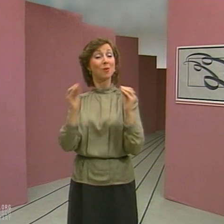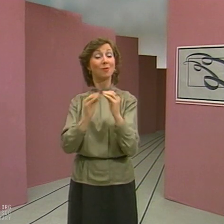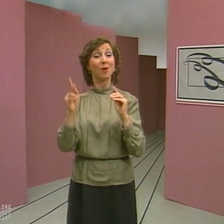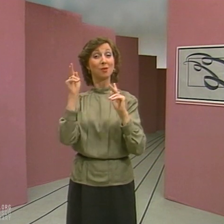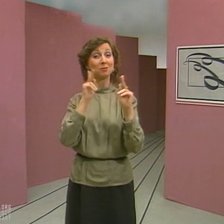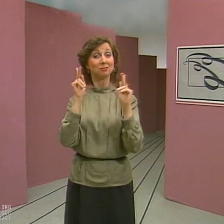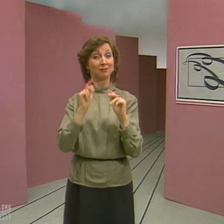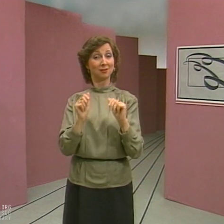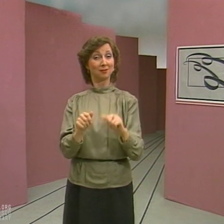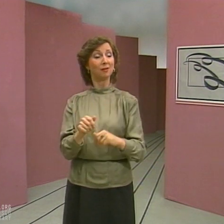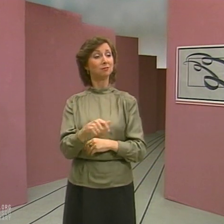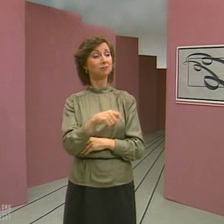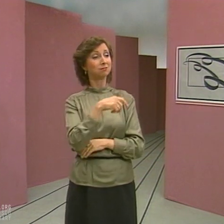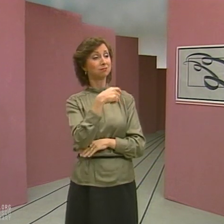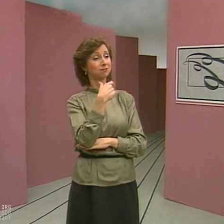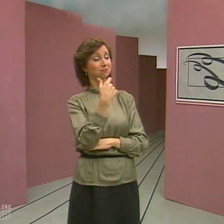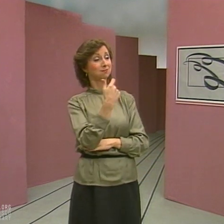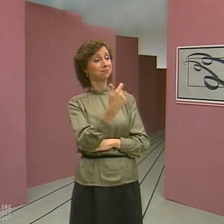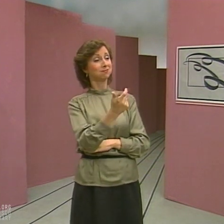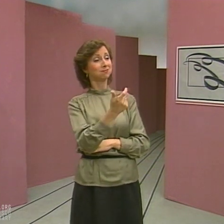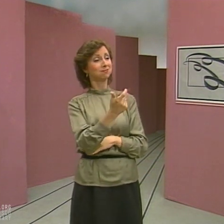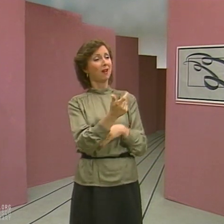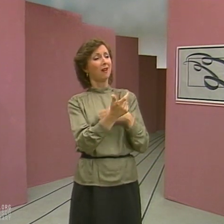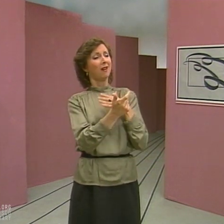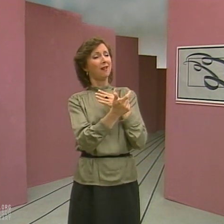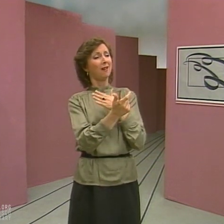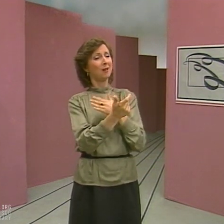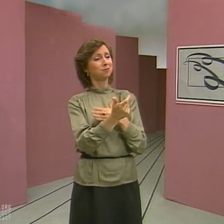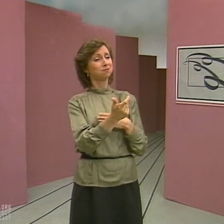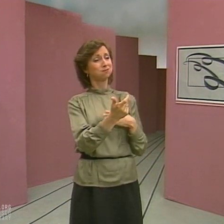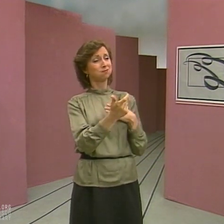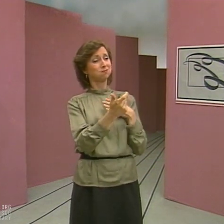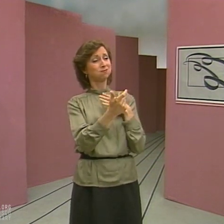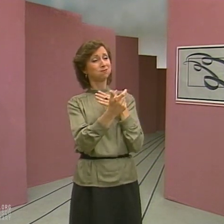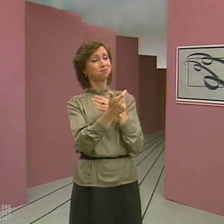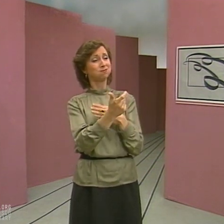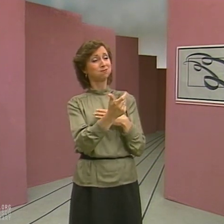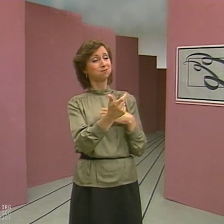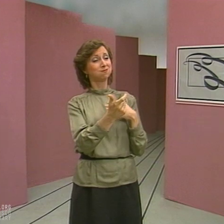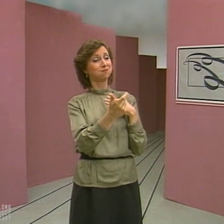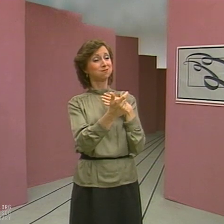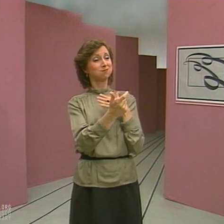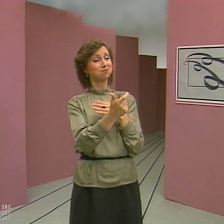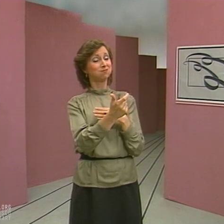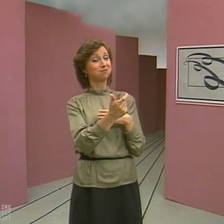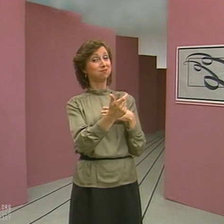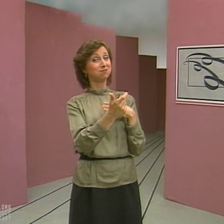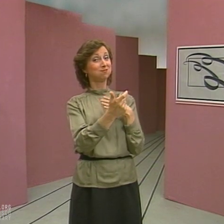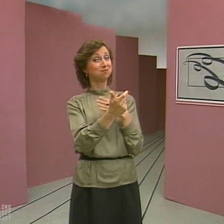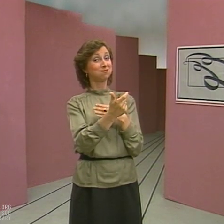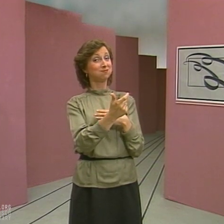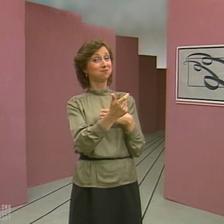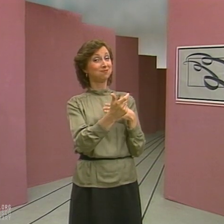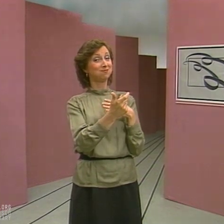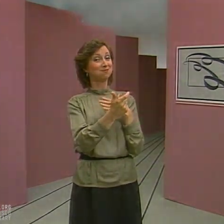more and more of you will be able to see and appreciate these literary accomplishments. All right.